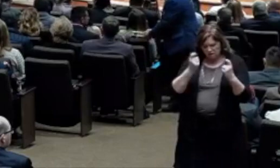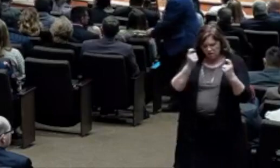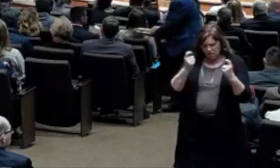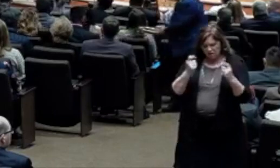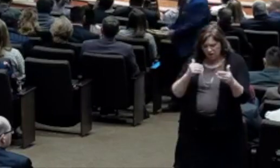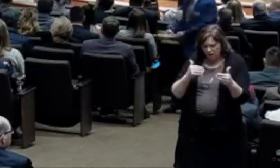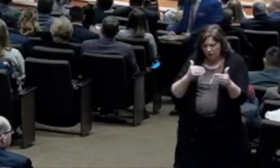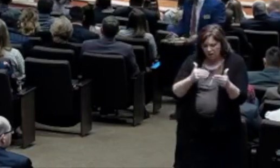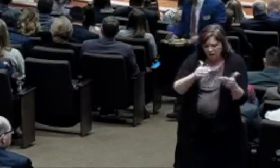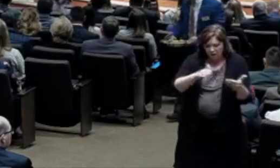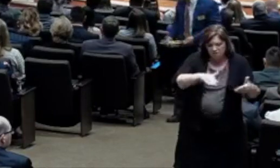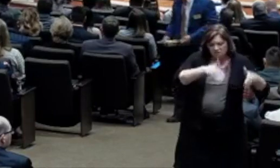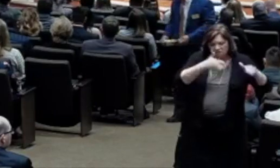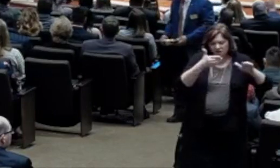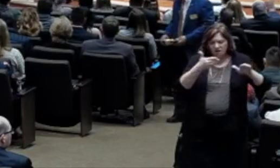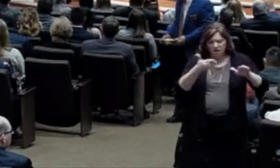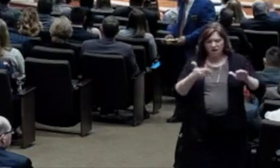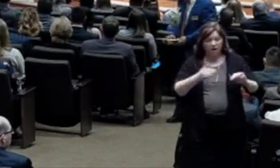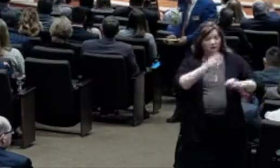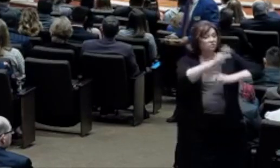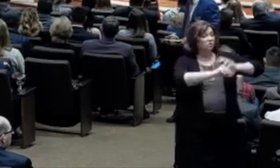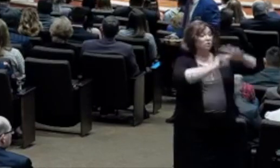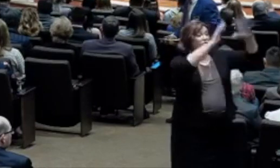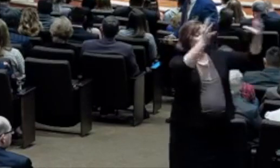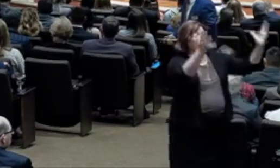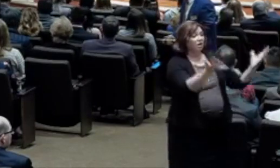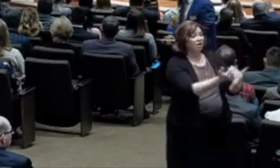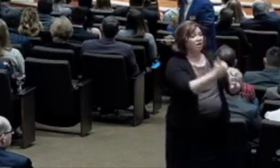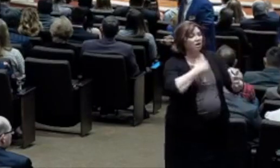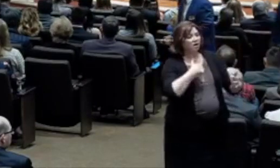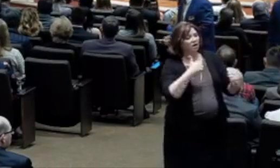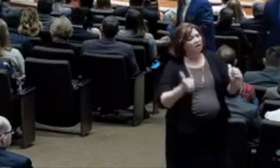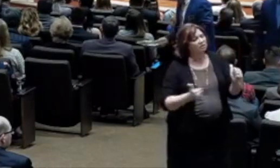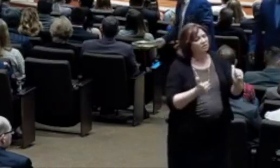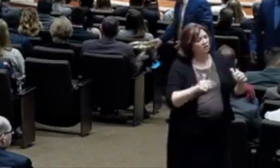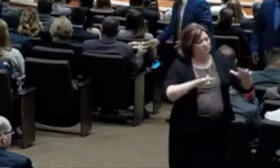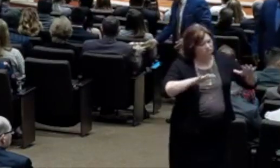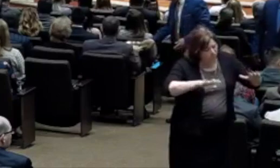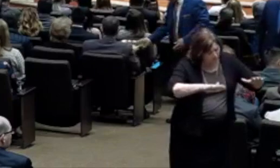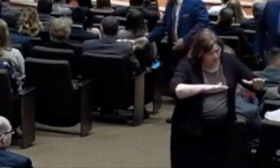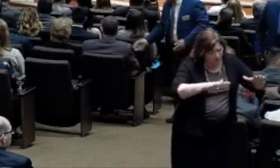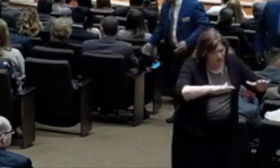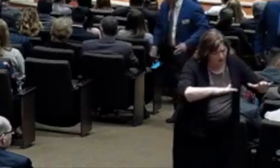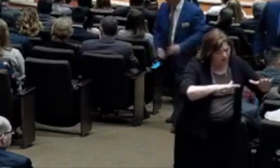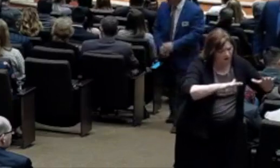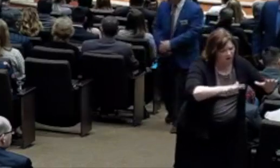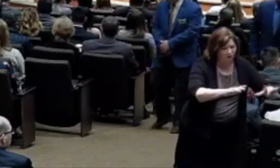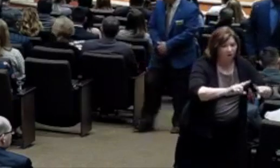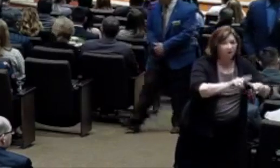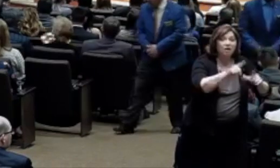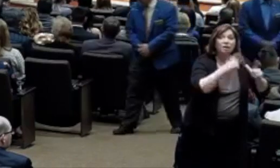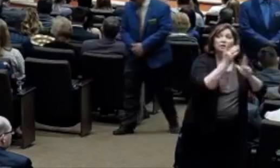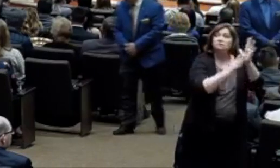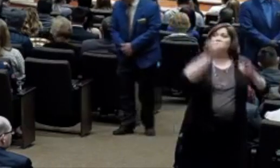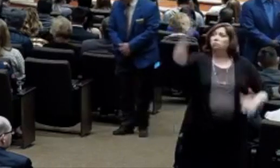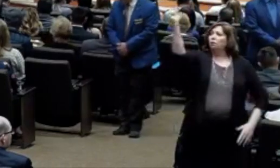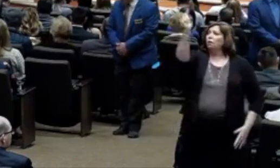and gave my every breath. Then to the earth he came, to seek and save the lost,